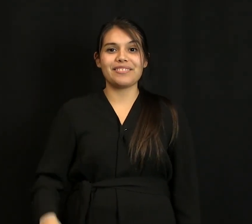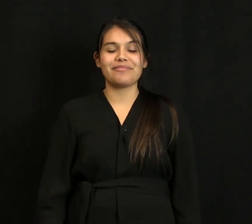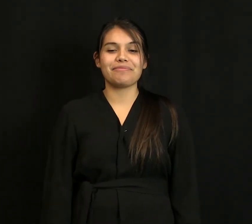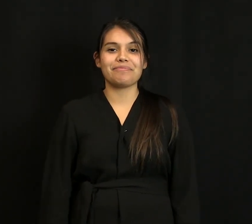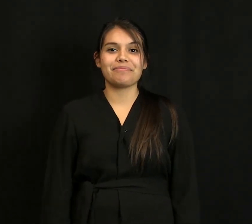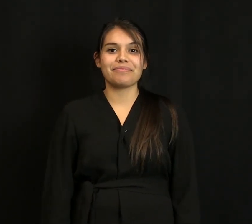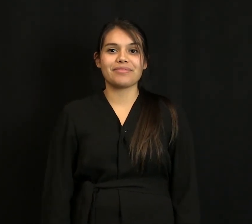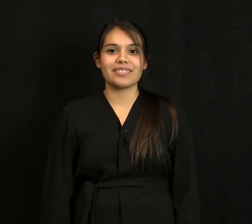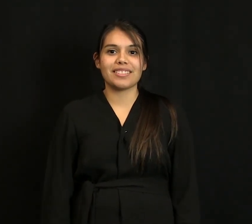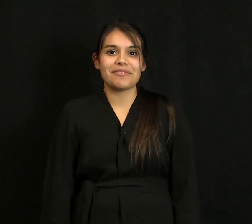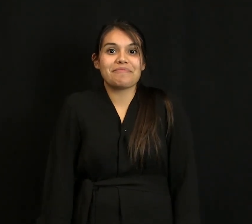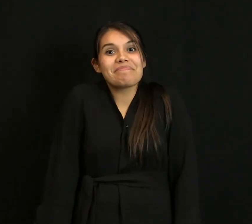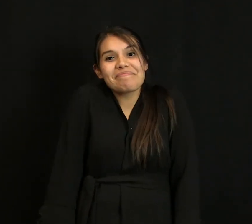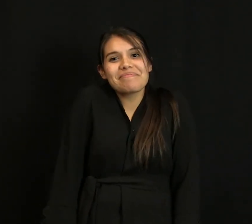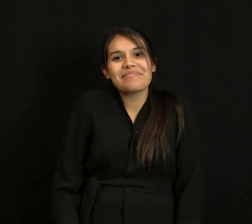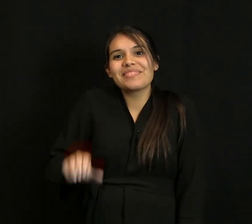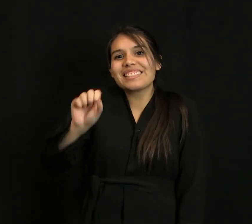Frank? Howdy-do, other Frank.